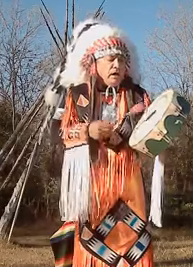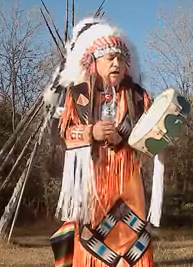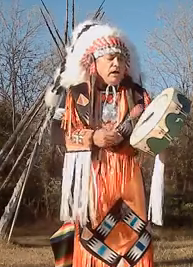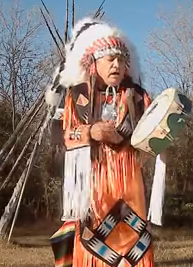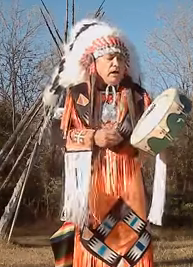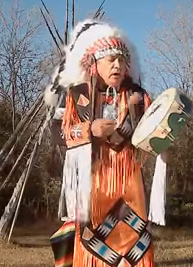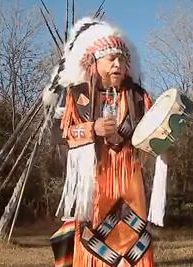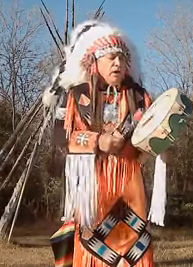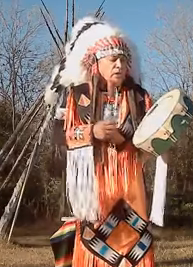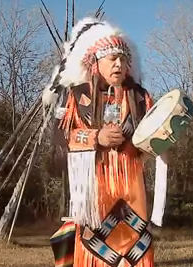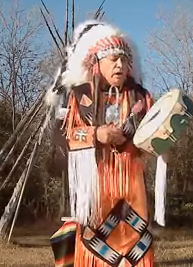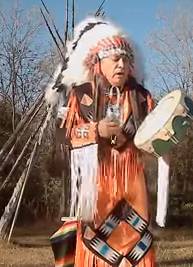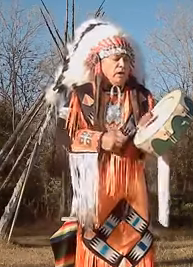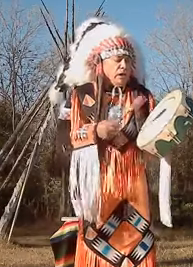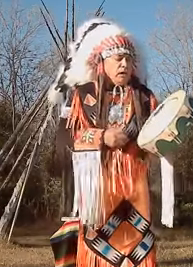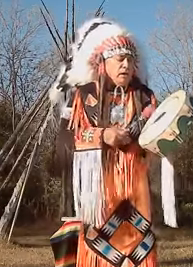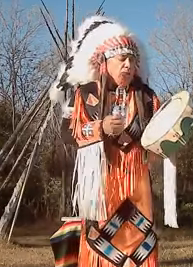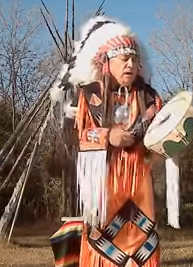be with me. All way, all the way, way.